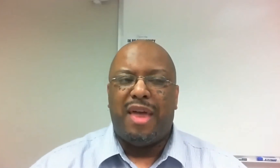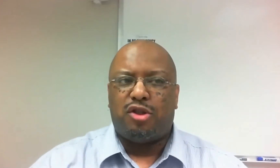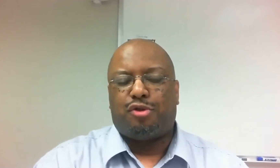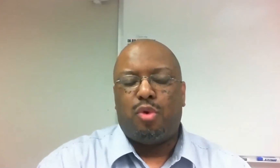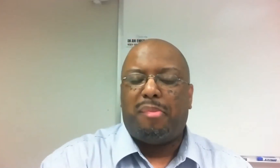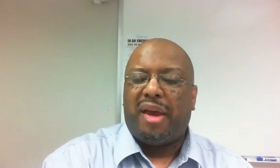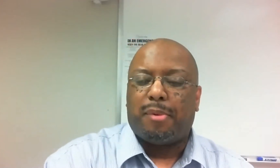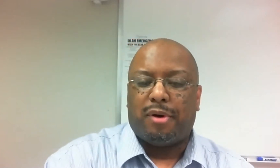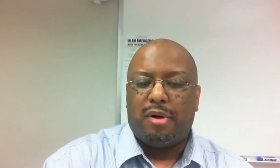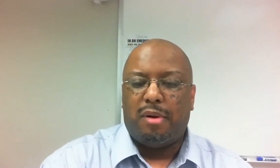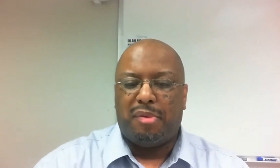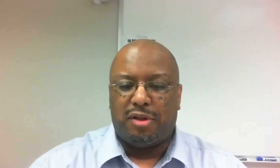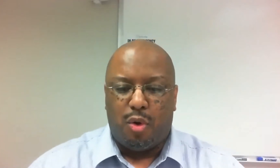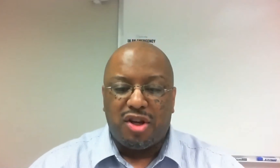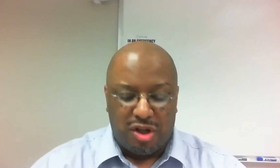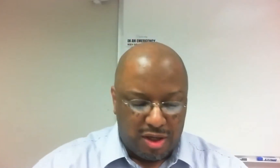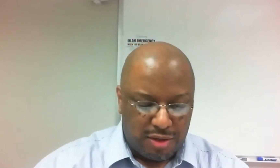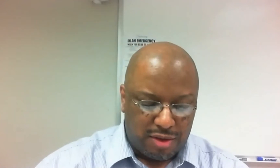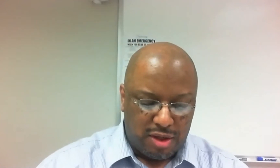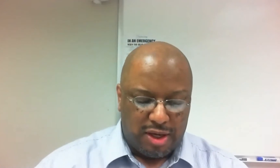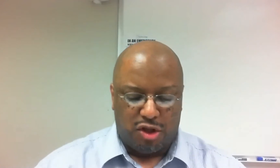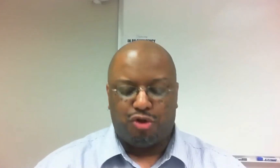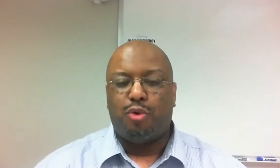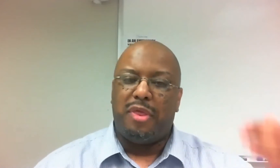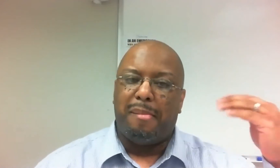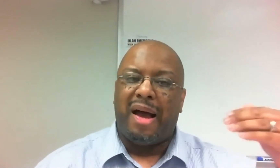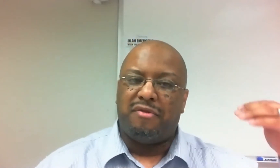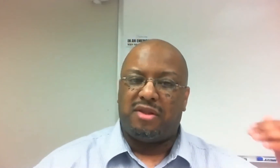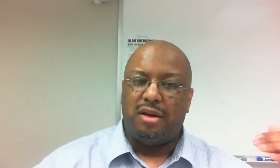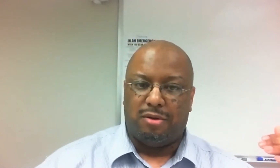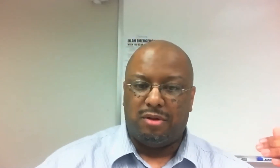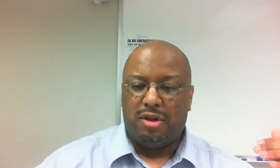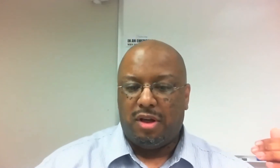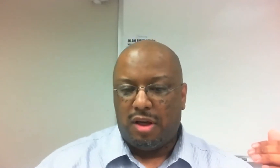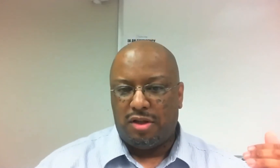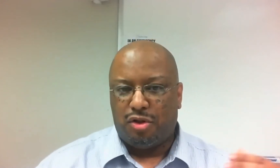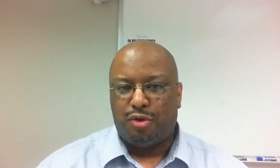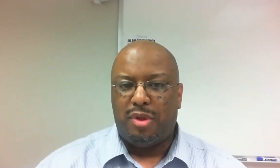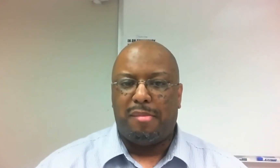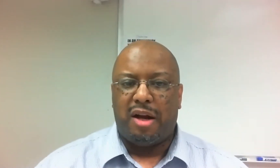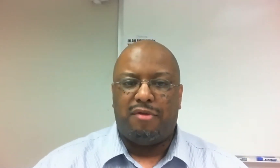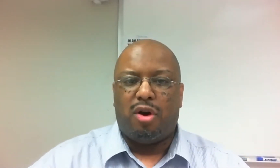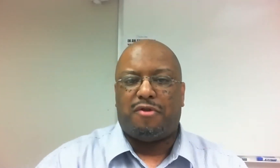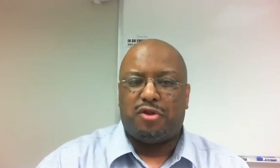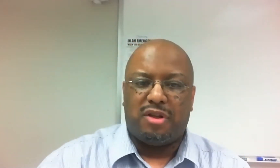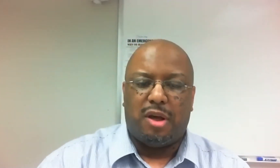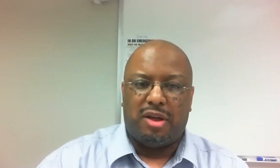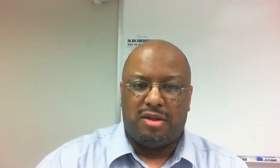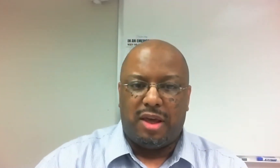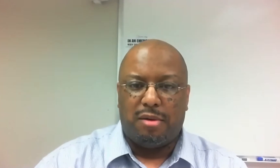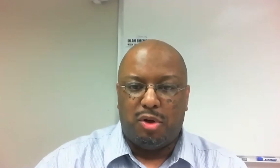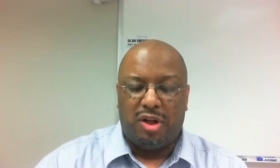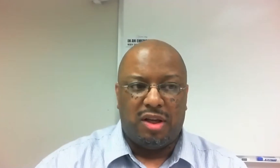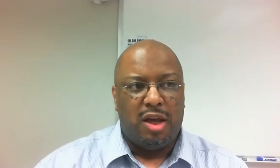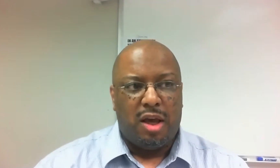that's true on paper. The question is, is it true in the mind of the sentinel? Is it true in the mind of the officer that's coming